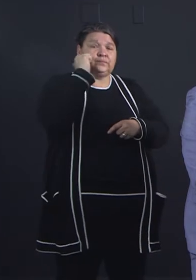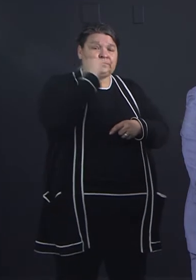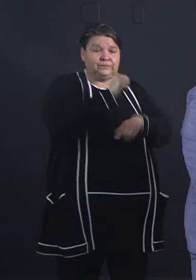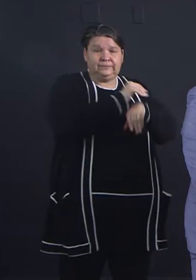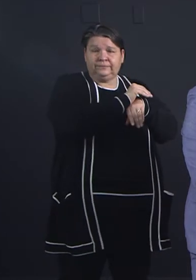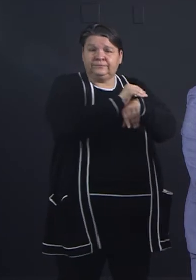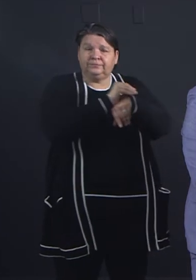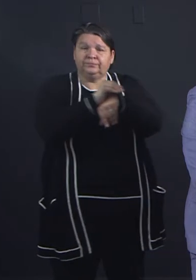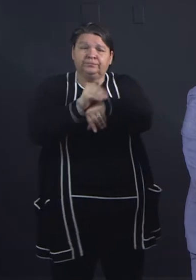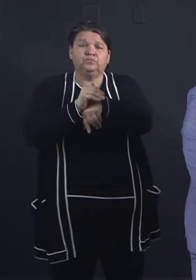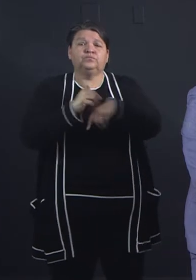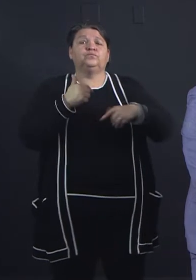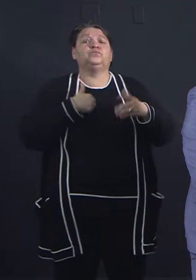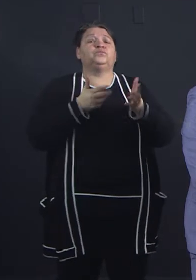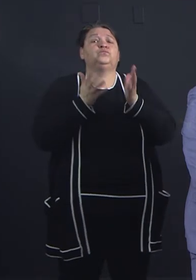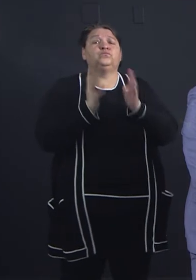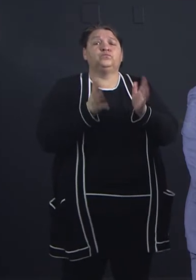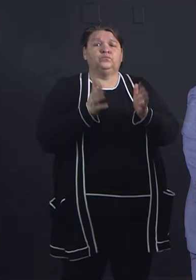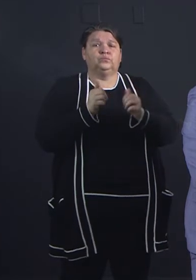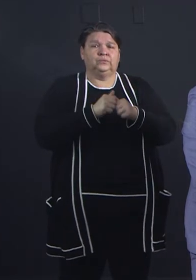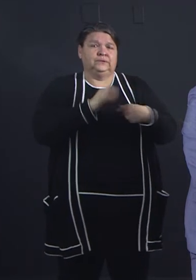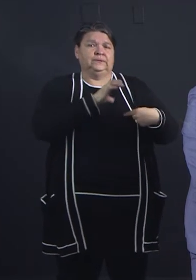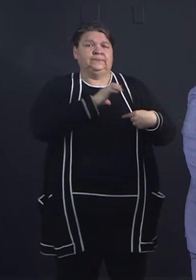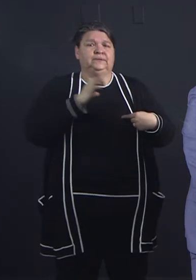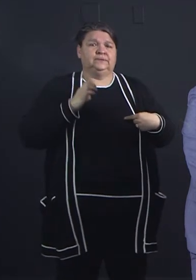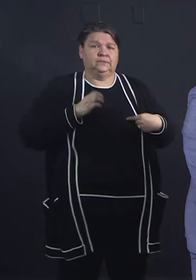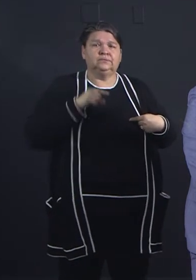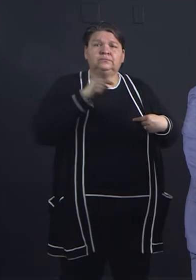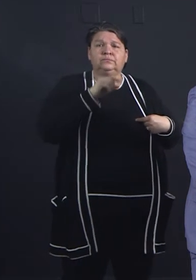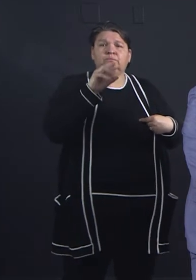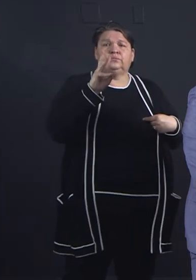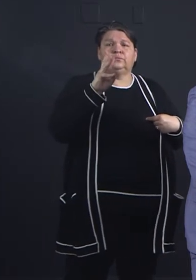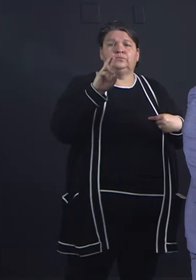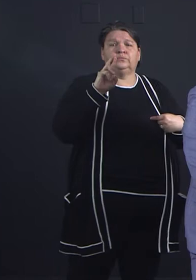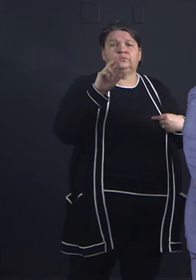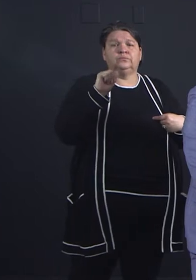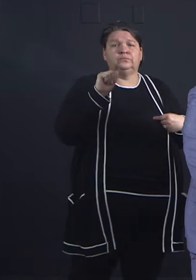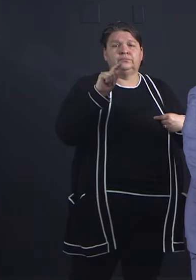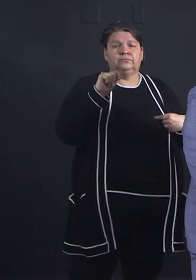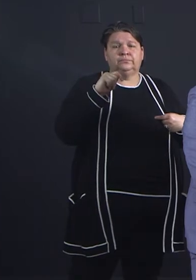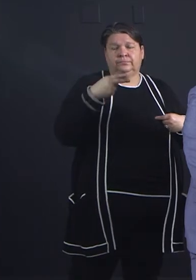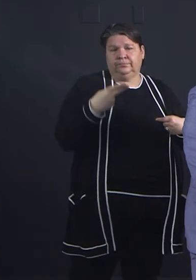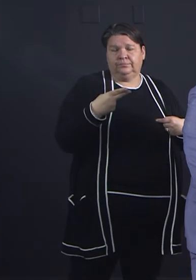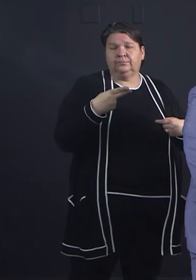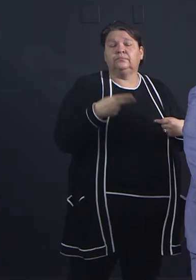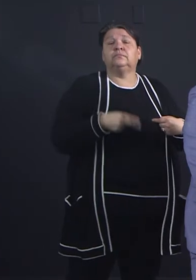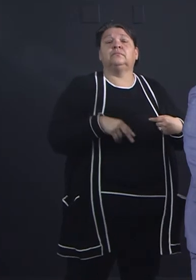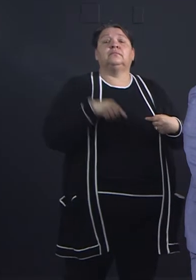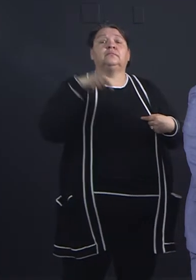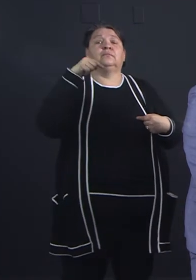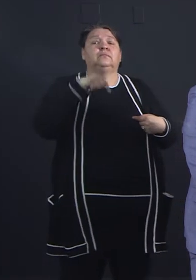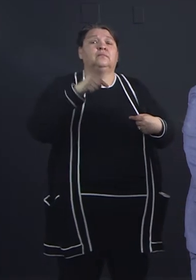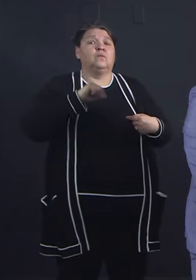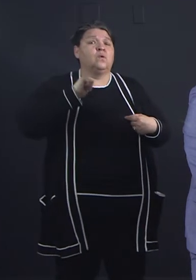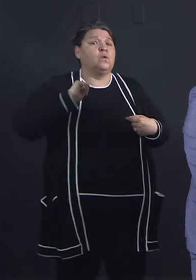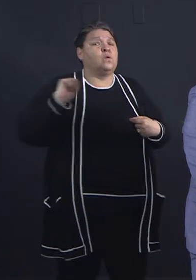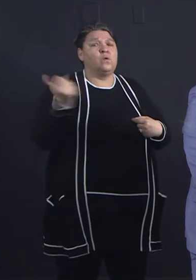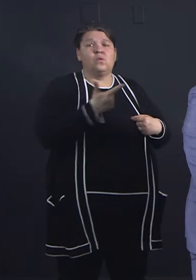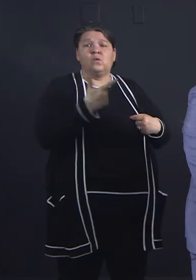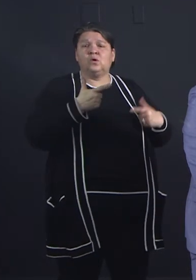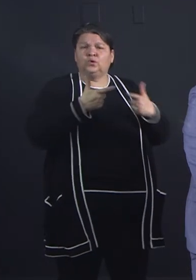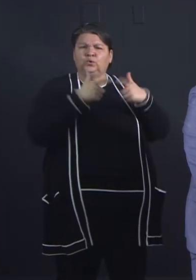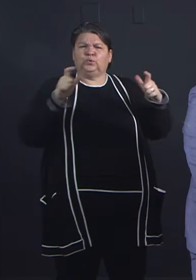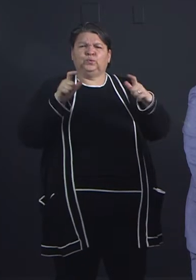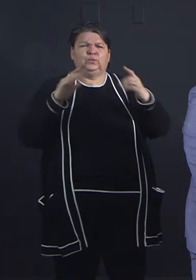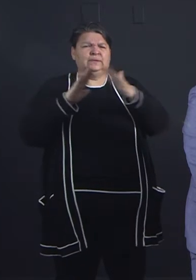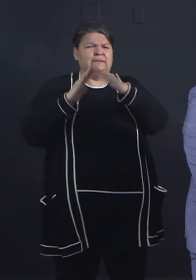Marath and we've talked a lot about this. And virtually all of the large city school districts, the big eight, we